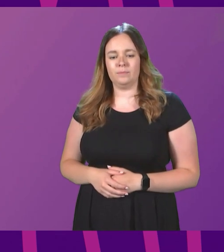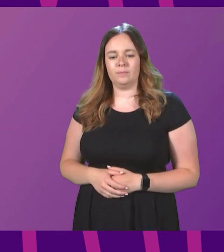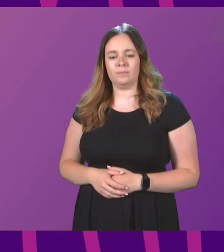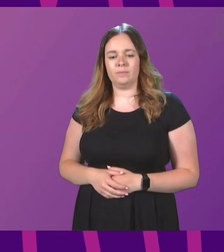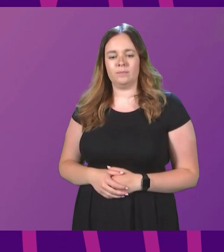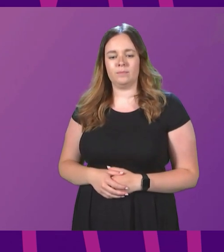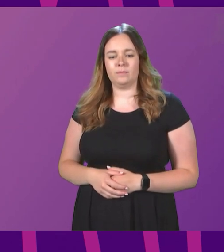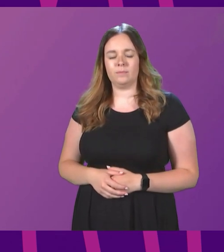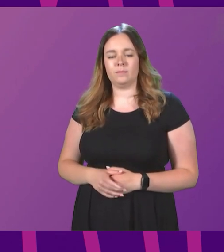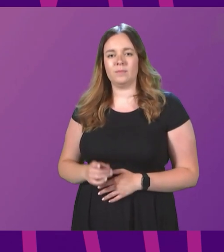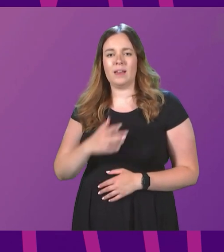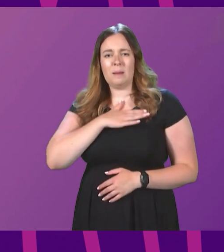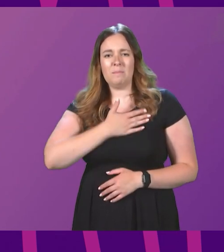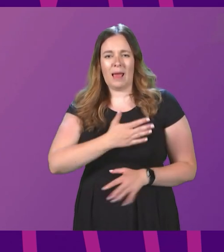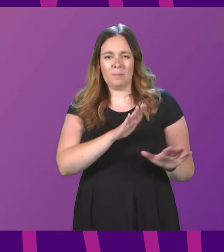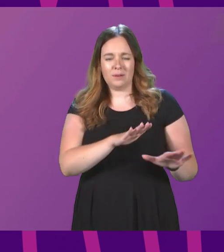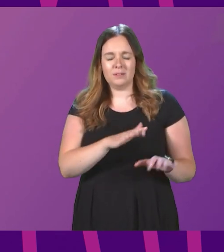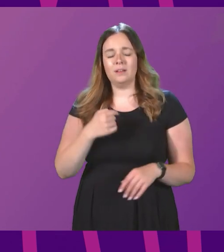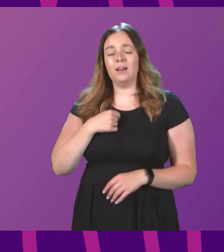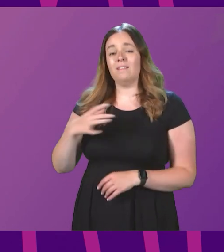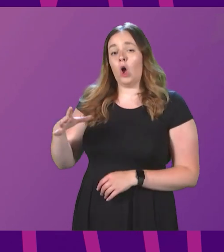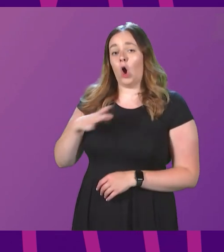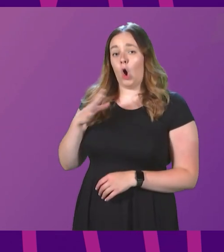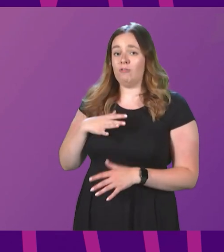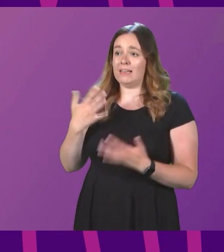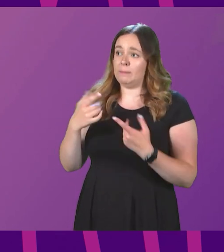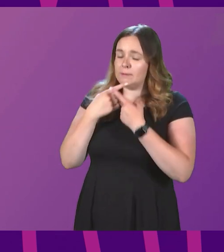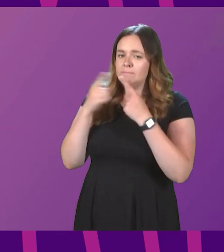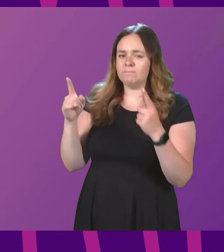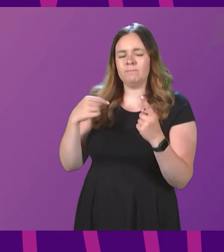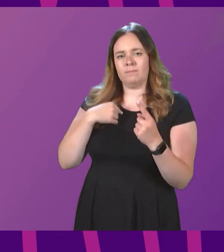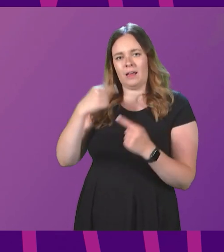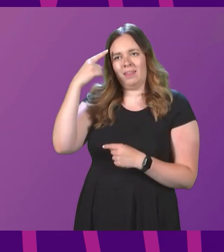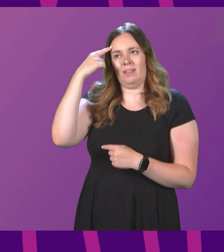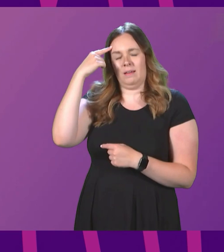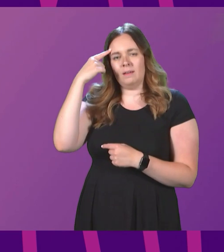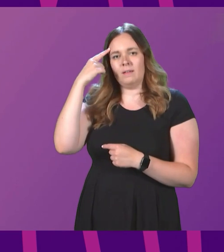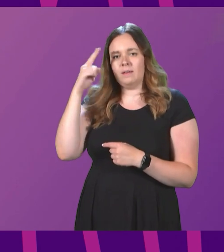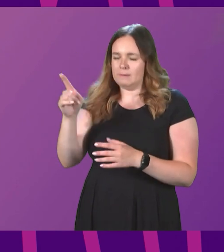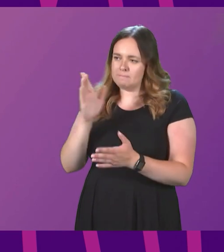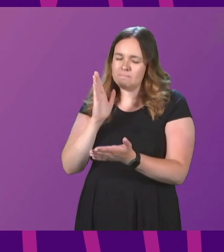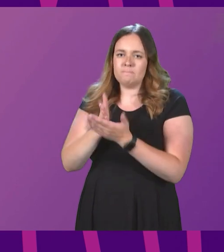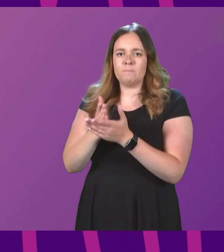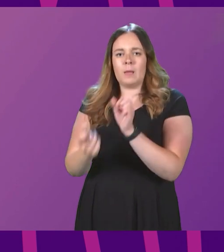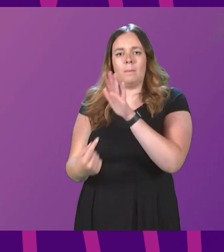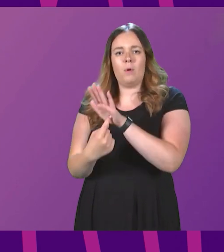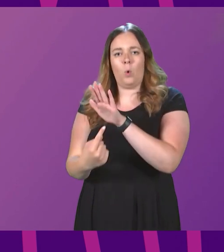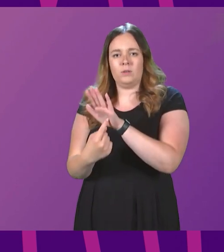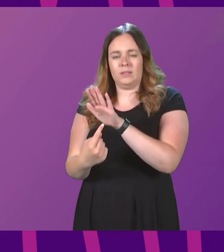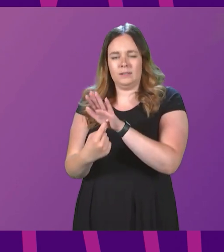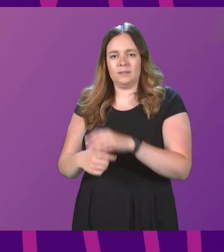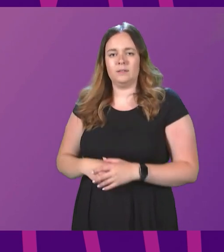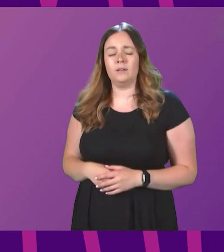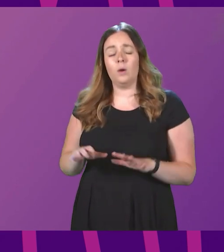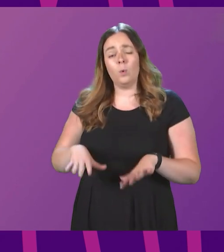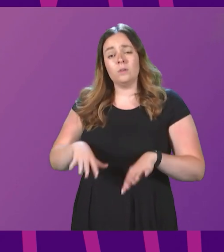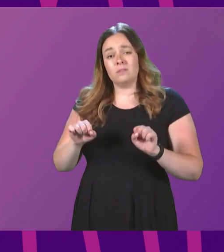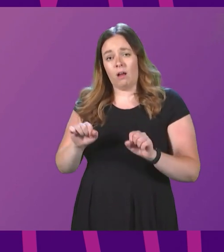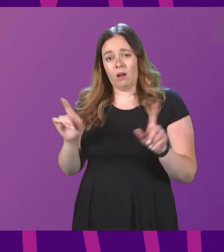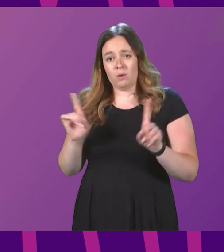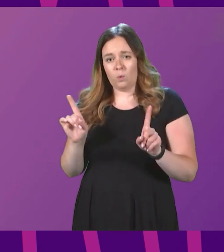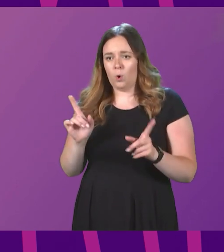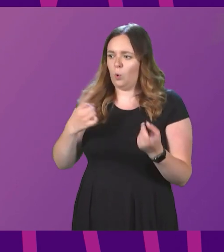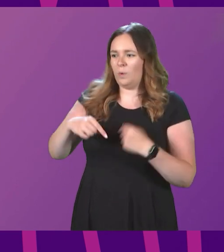which, as I have already indicated, I consider to be of the utmost importance. I will start with what we